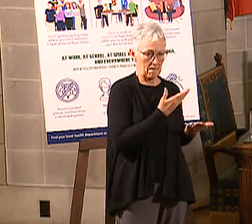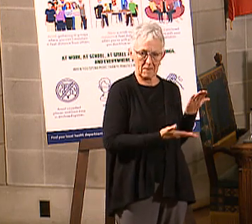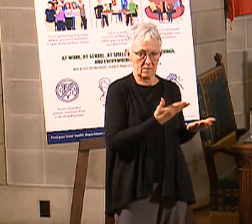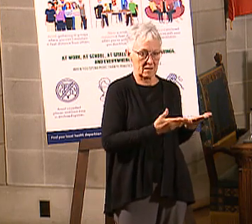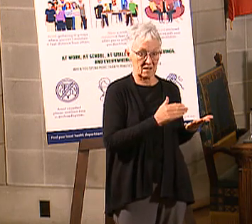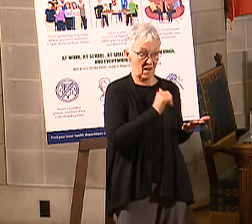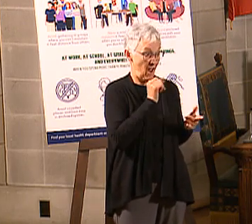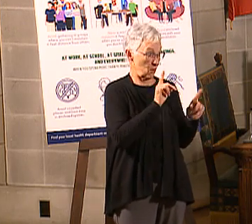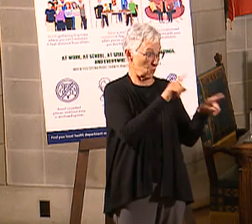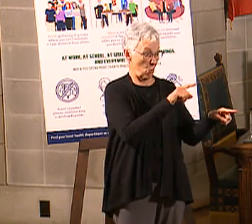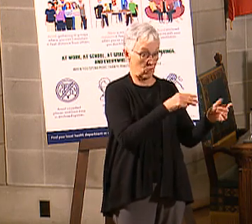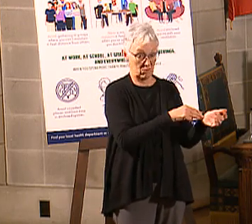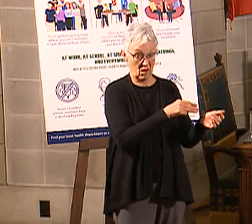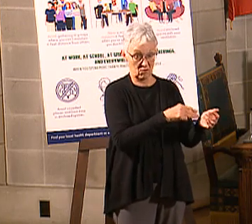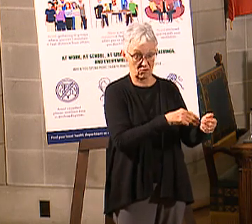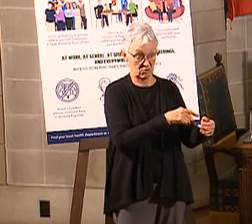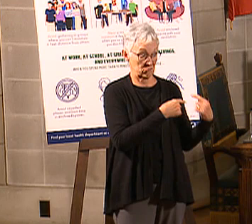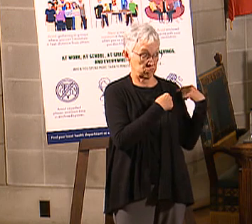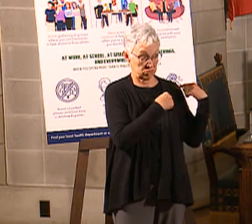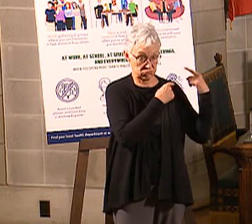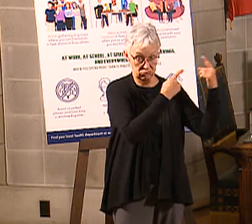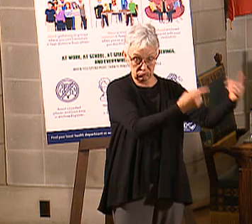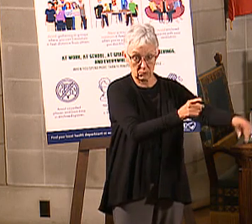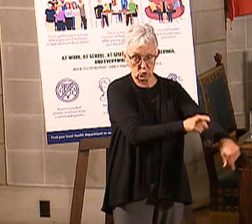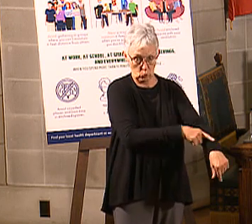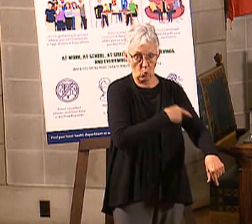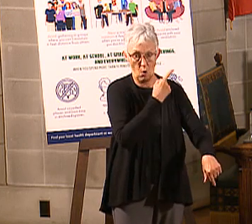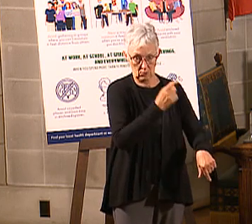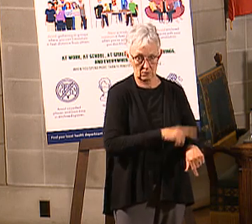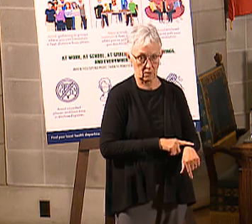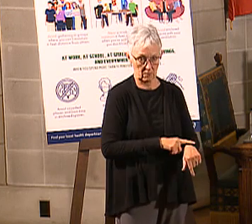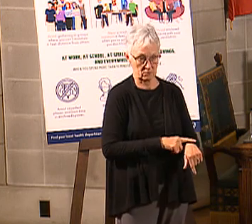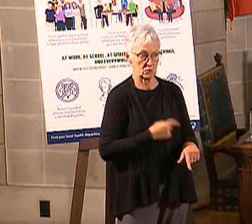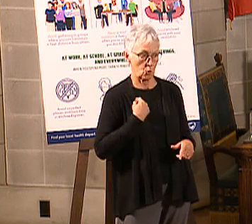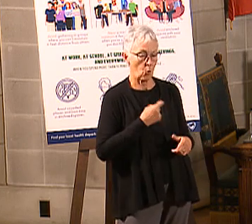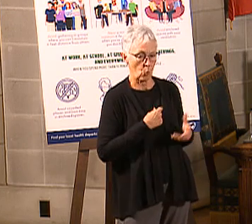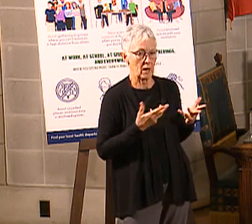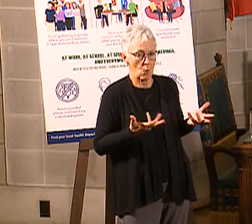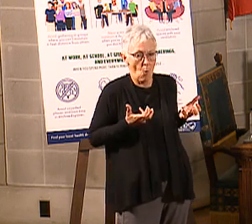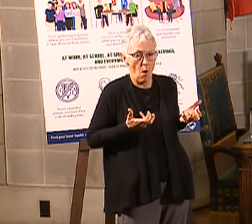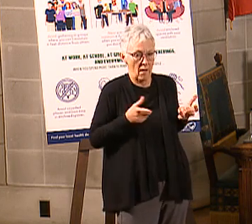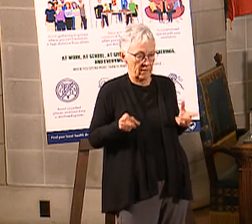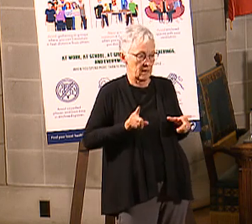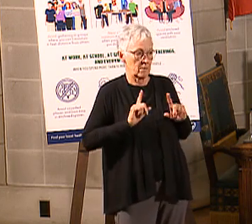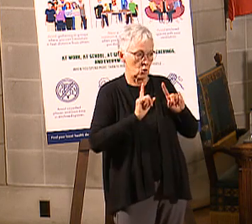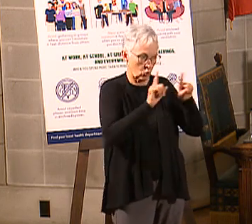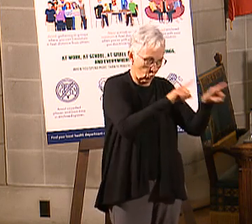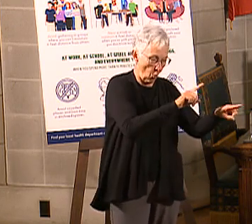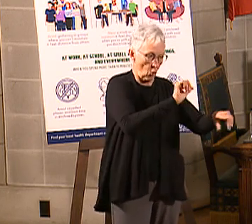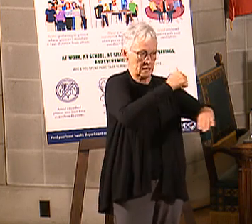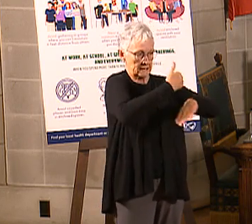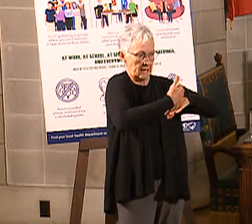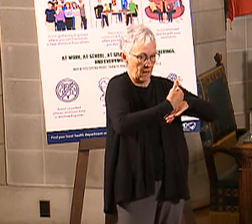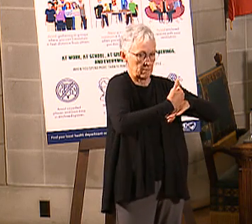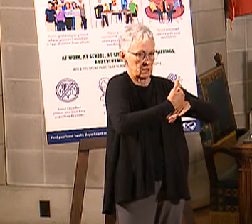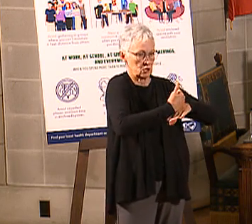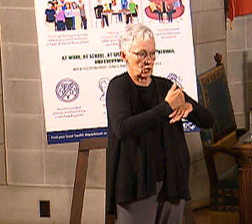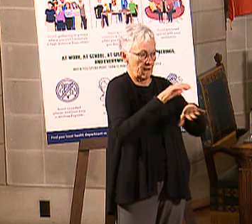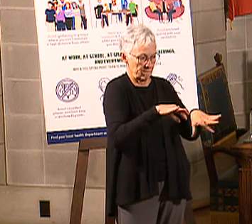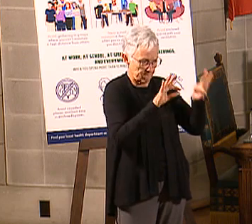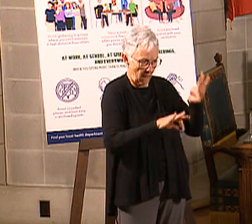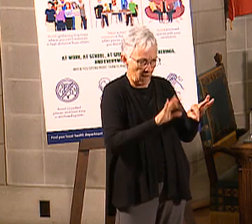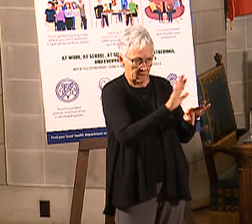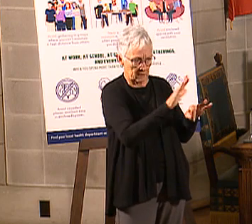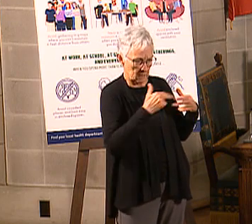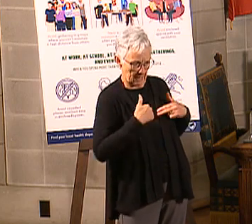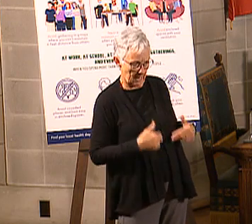in a while. So we want individuals, we want to meet them where they're at. We want them to establish what are their current health conditions, known and